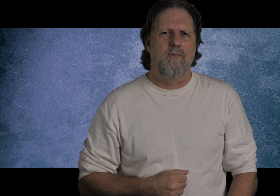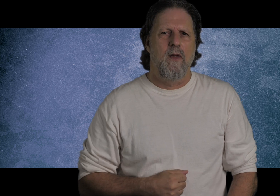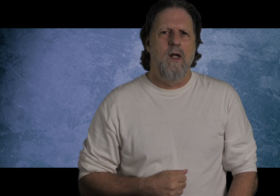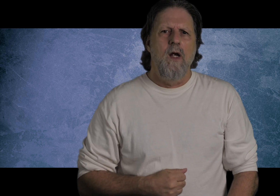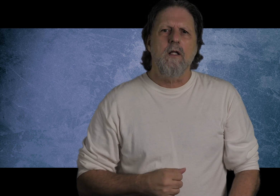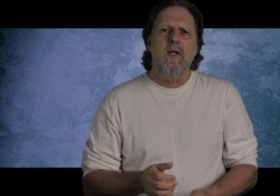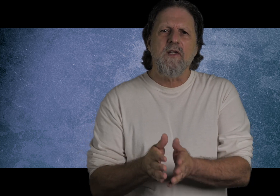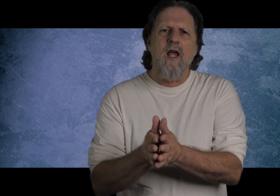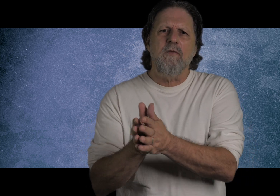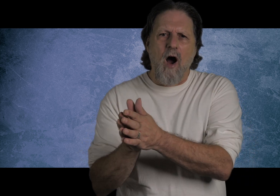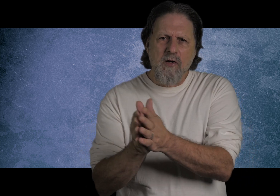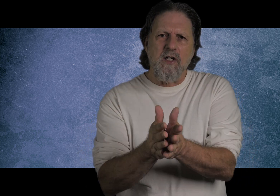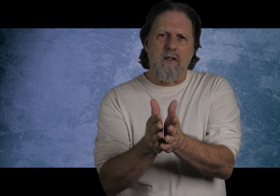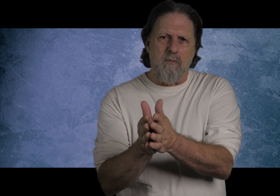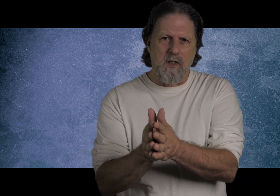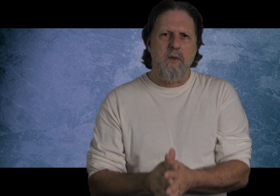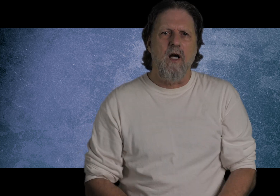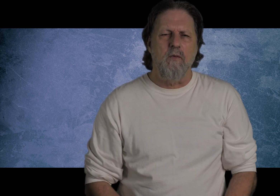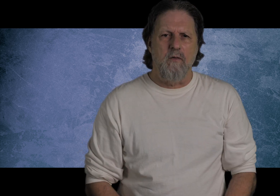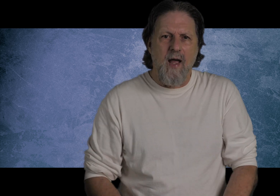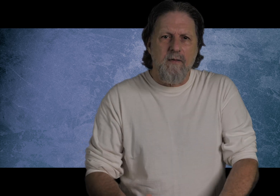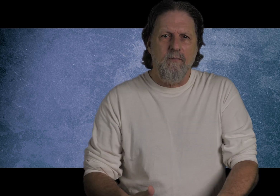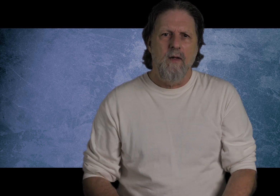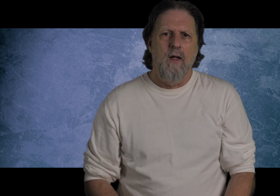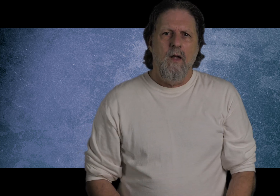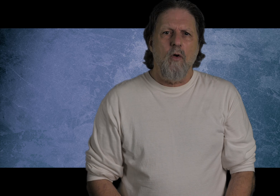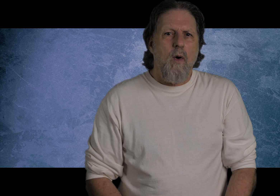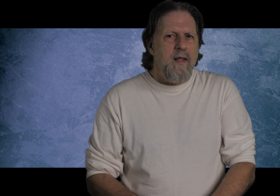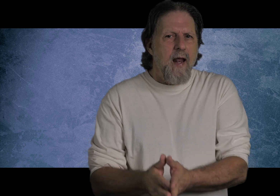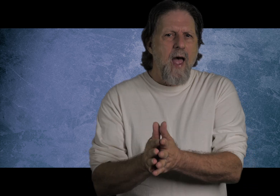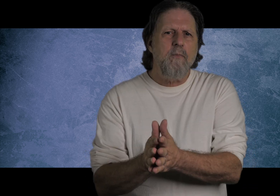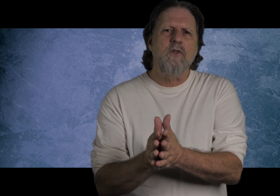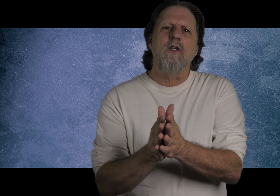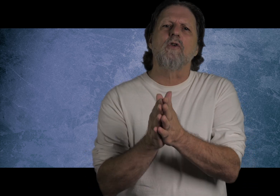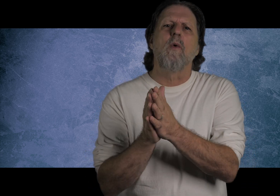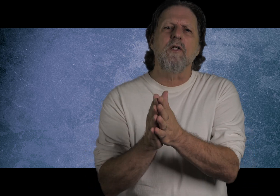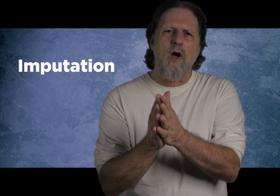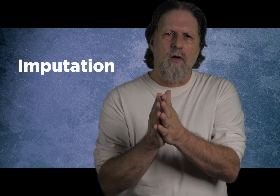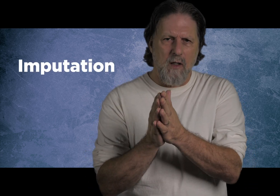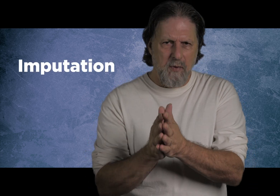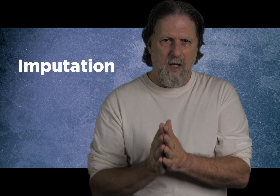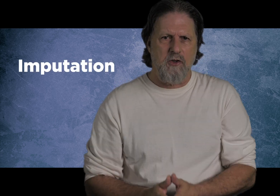To be saved, our sin must be dealt with, right? The way that happens is through what is called imputation.